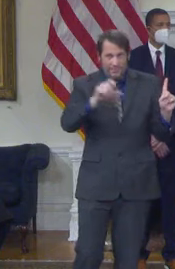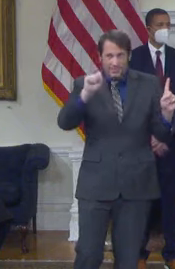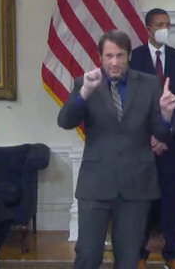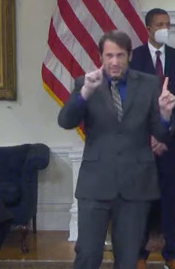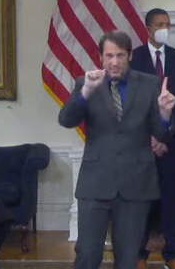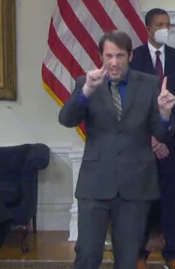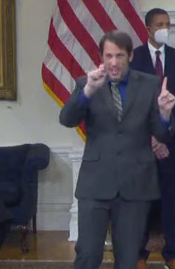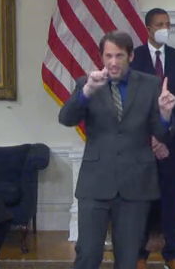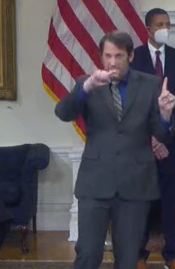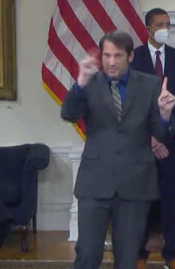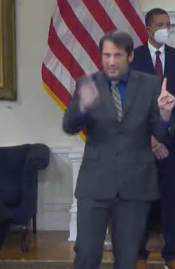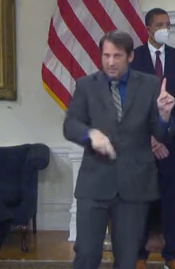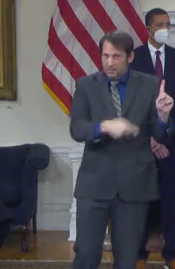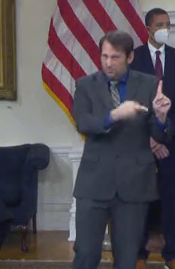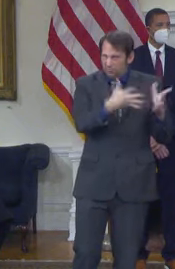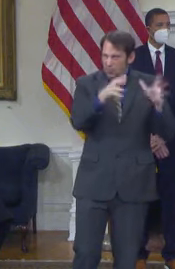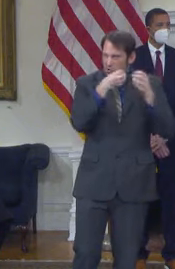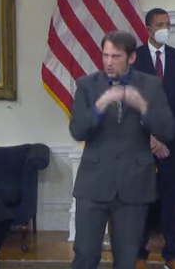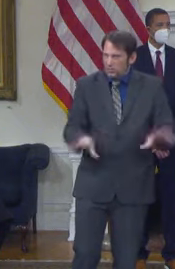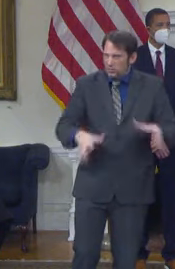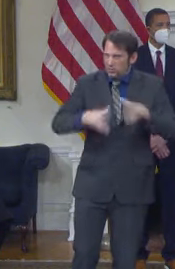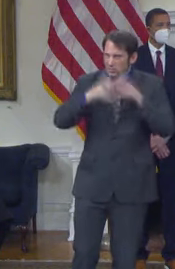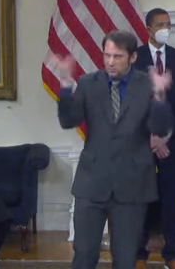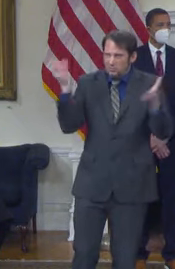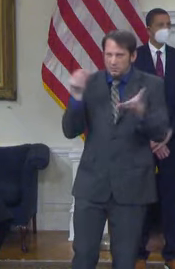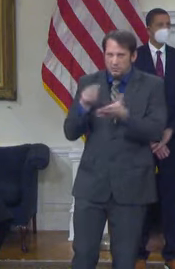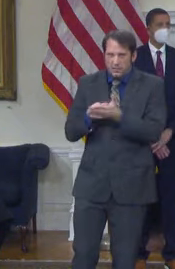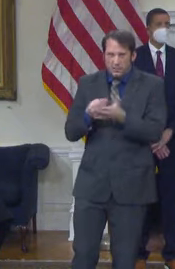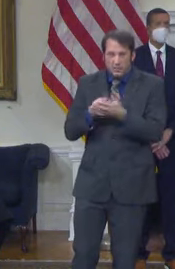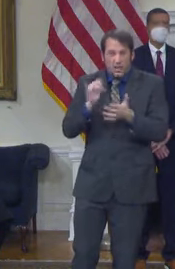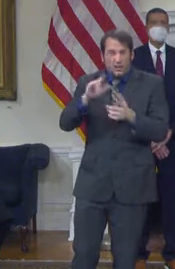it's it's not a great situation, but it's a lot better than it could be.